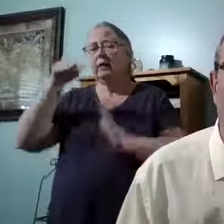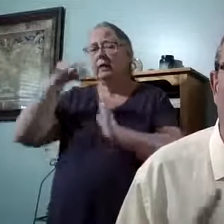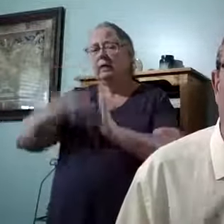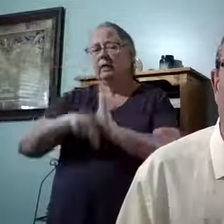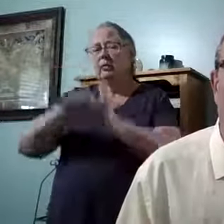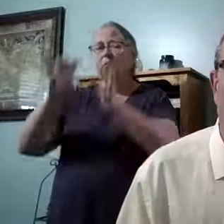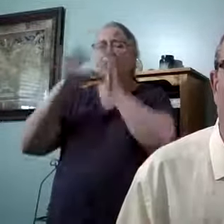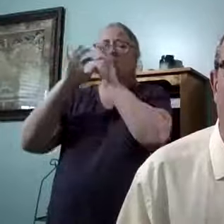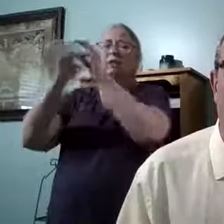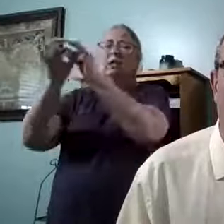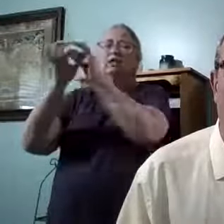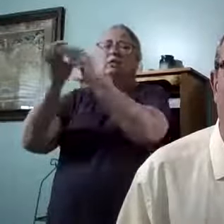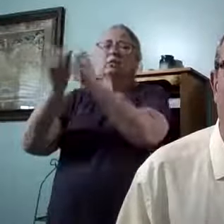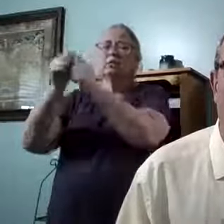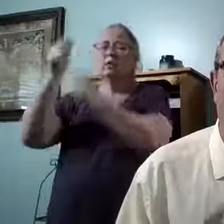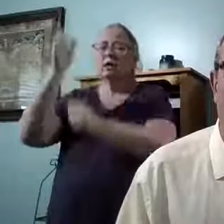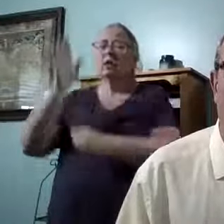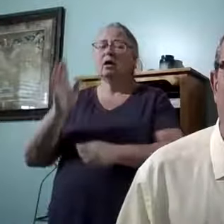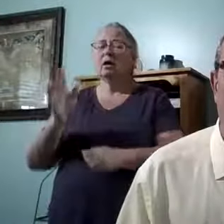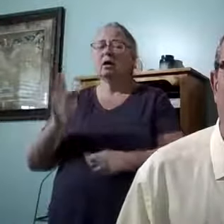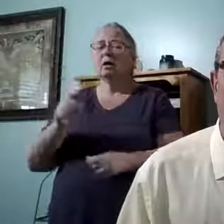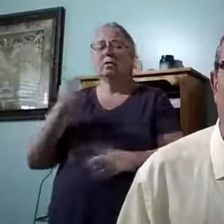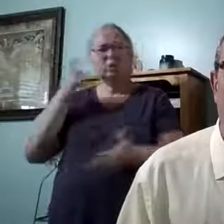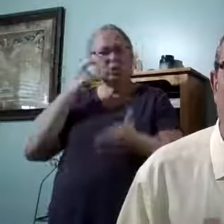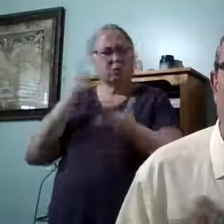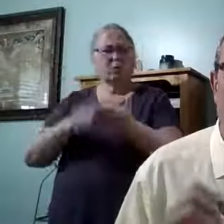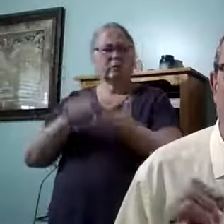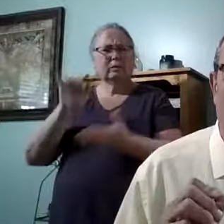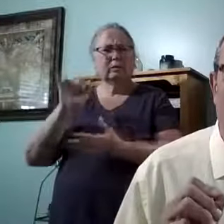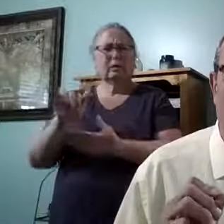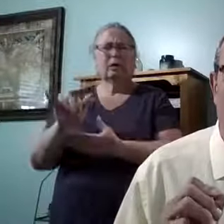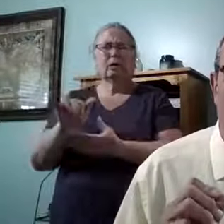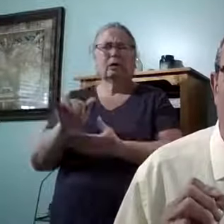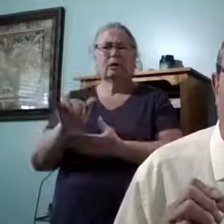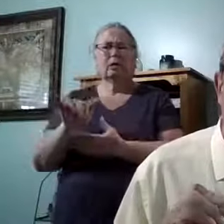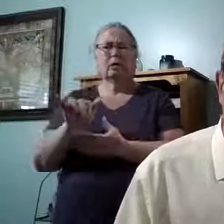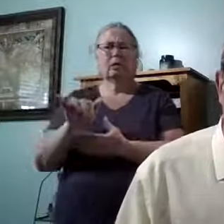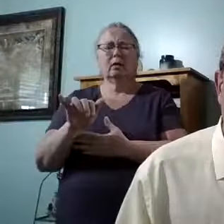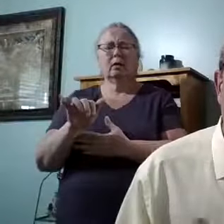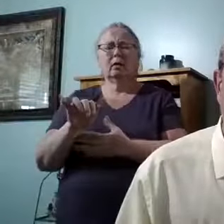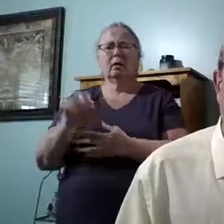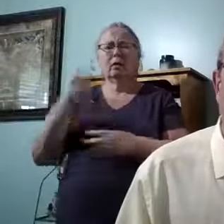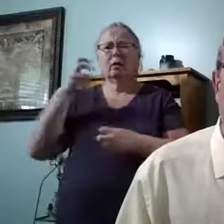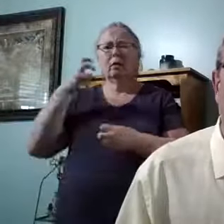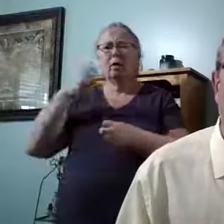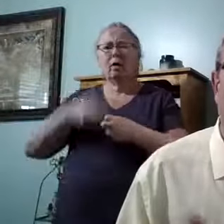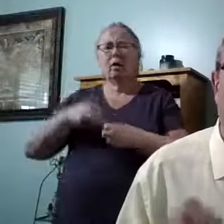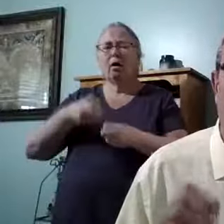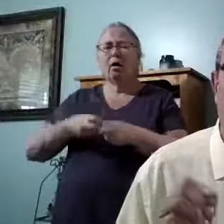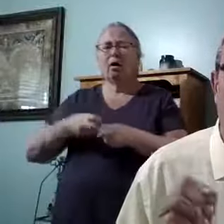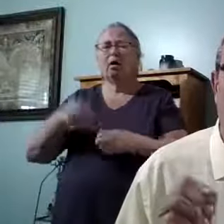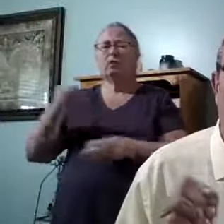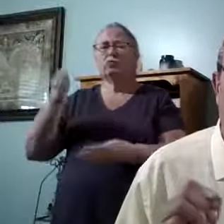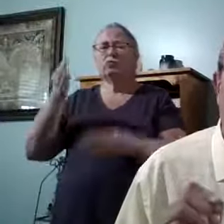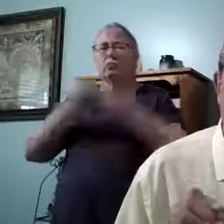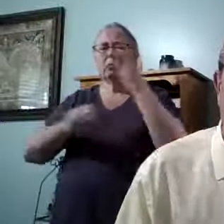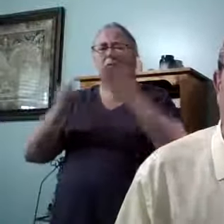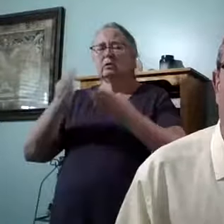relationship with God. Have you ever noticed that? Hard trials produce